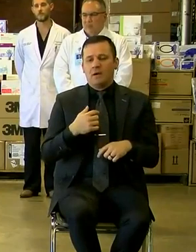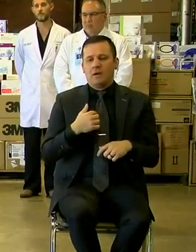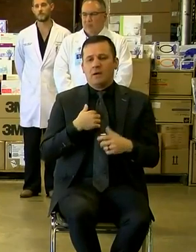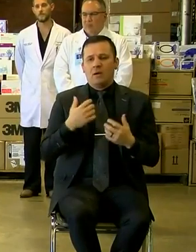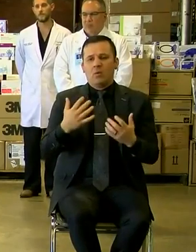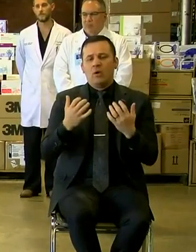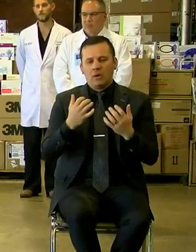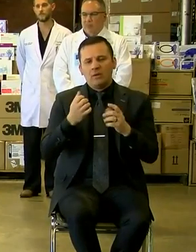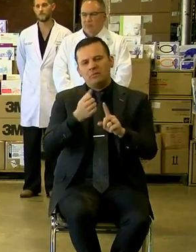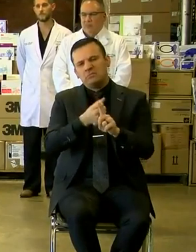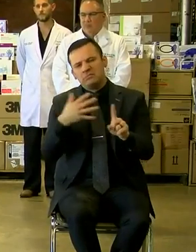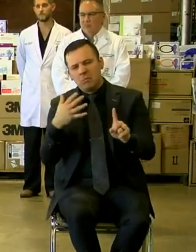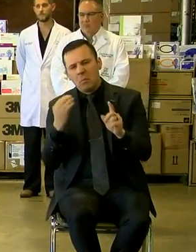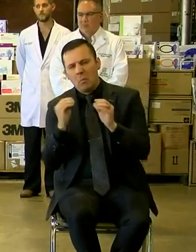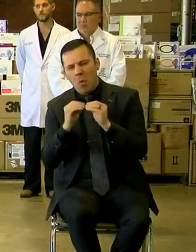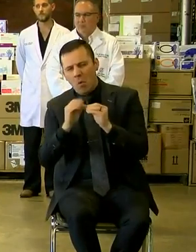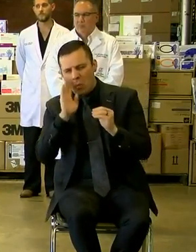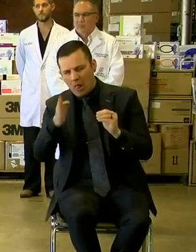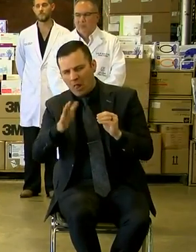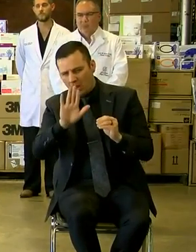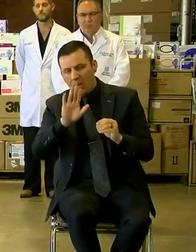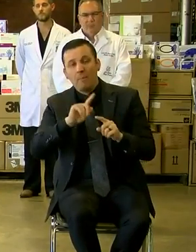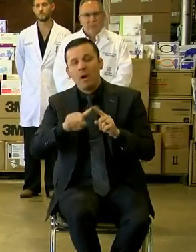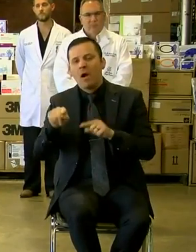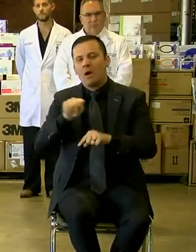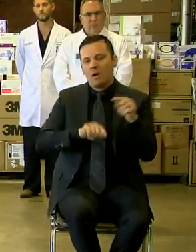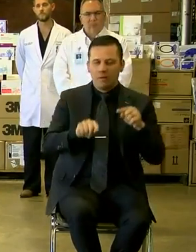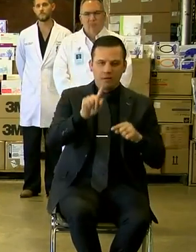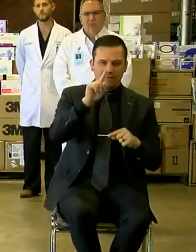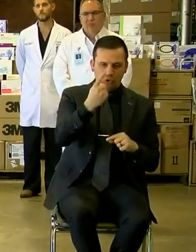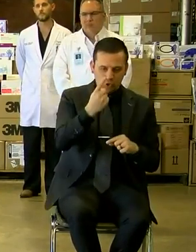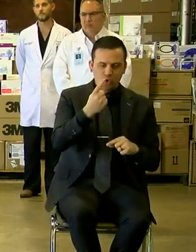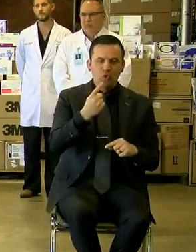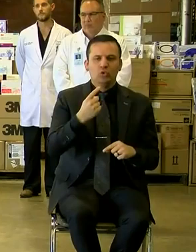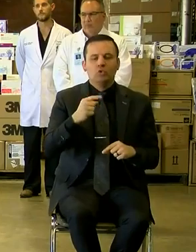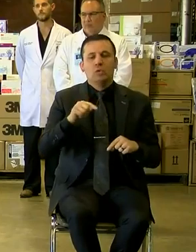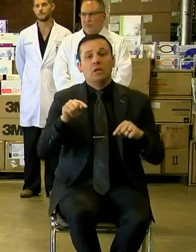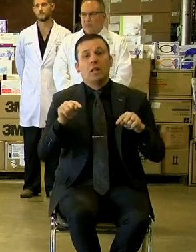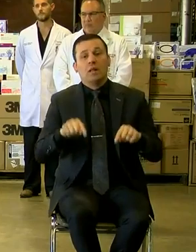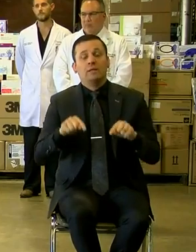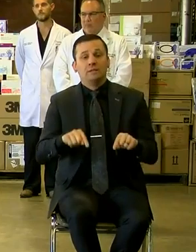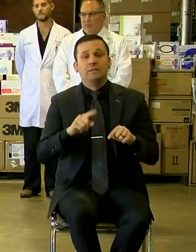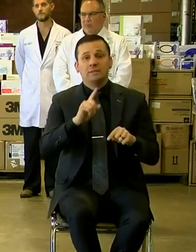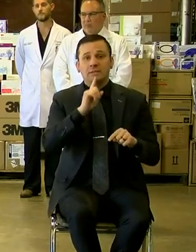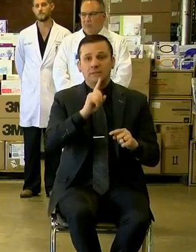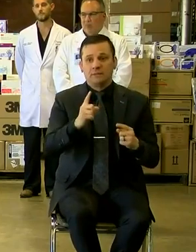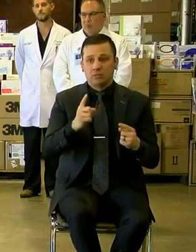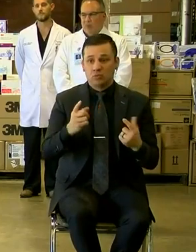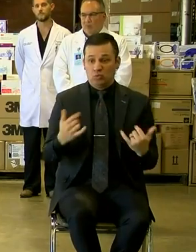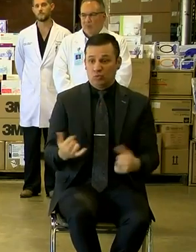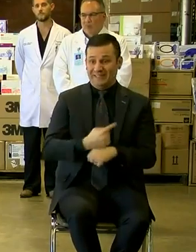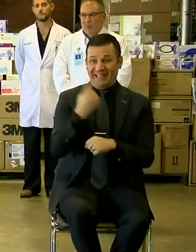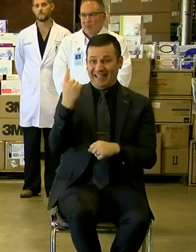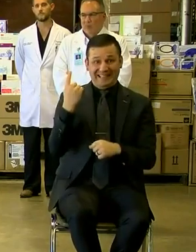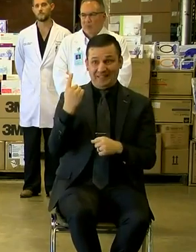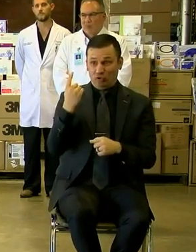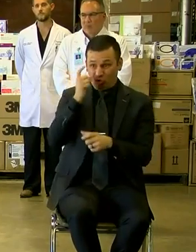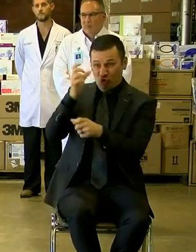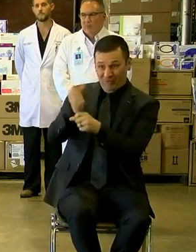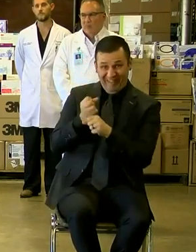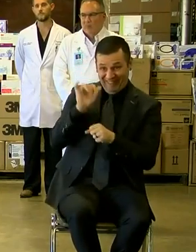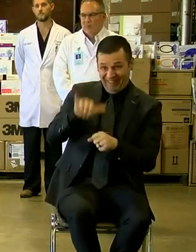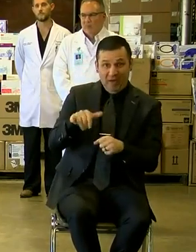tell you more about in a second. But before I tell you about that, this is just today's supply.